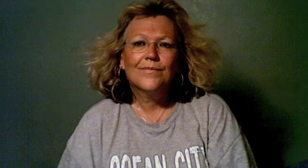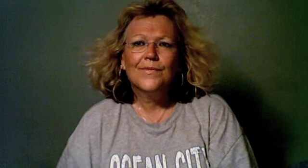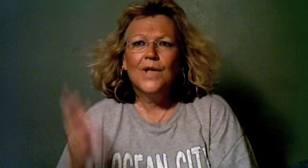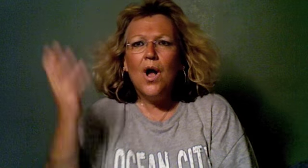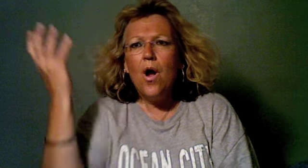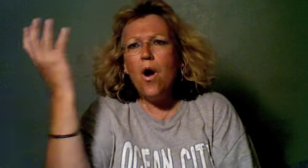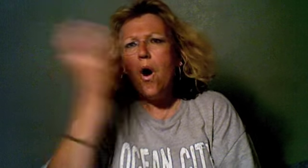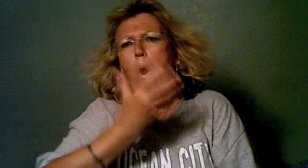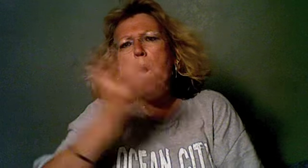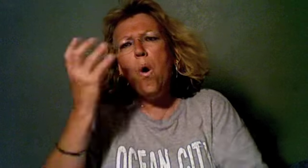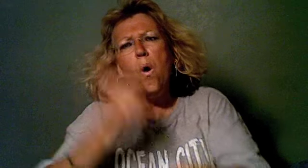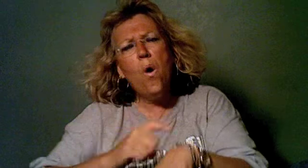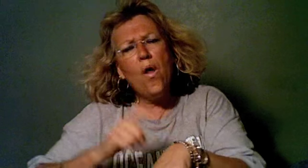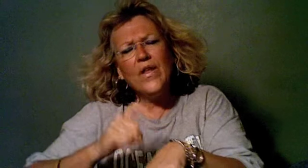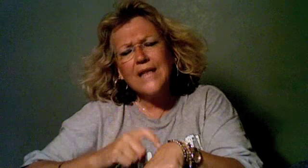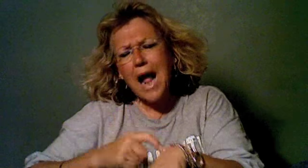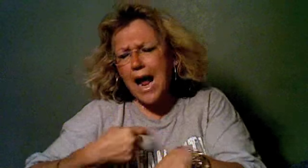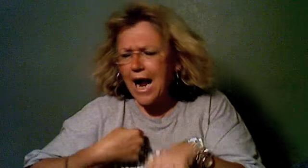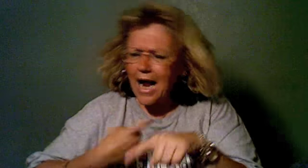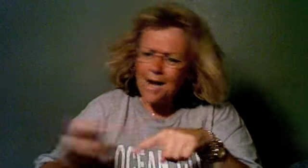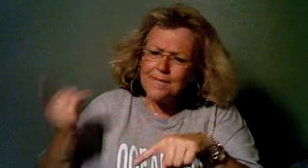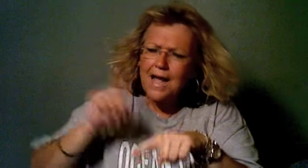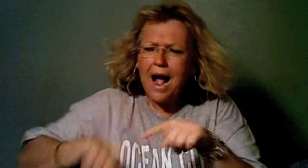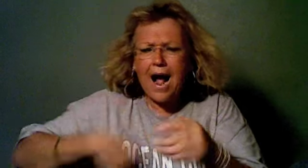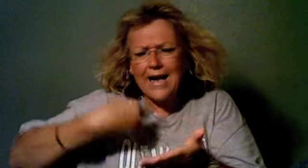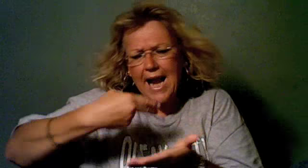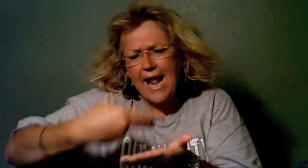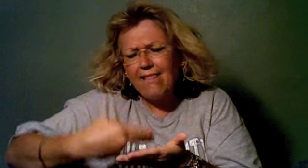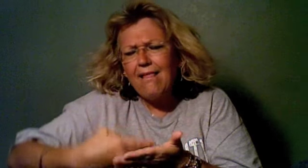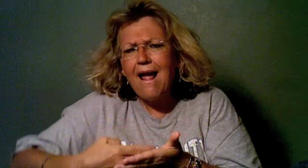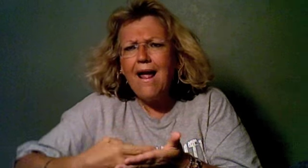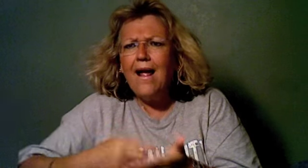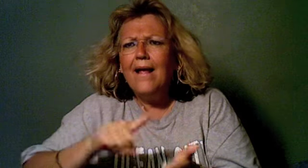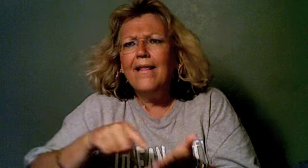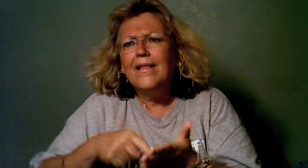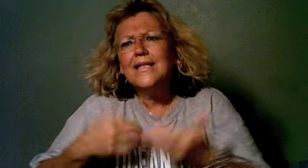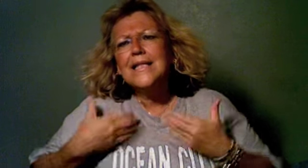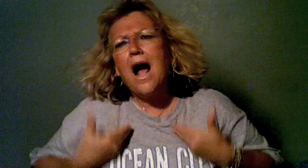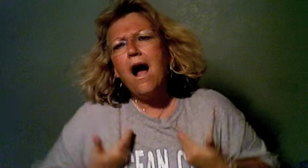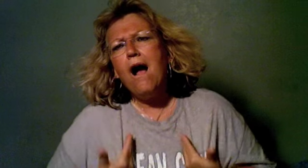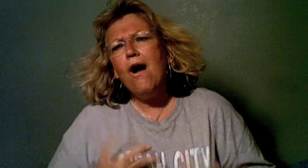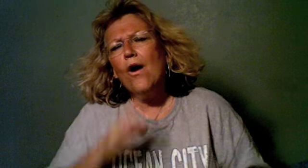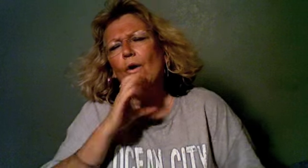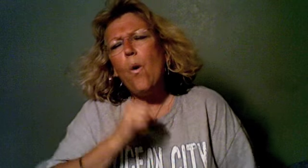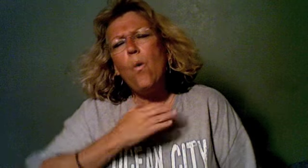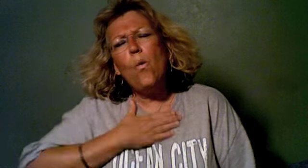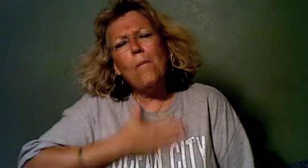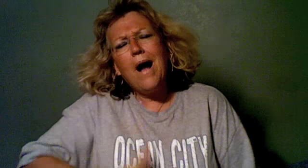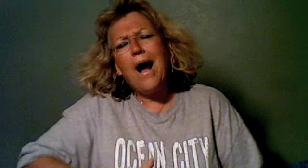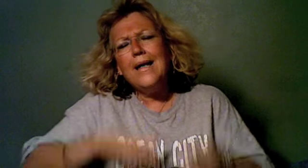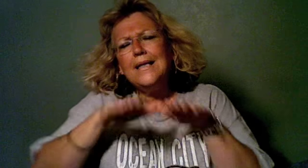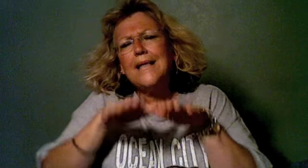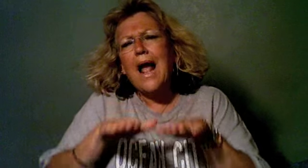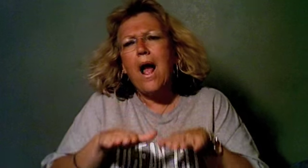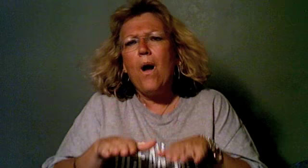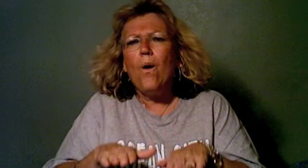Oh, the time that I can't lay this tired old body down.